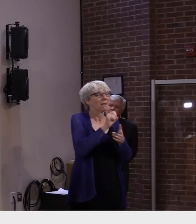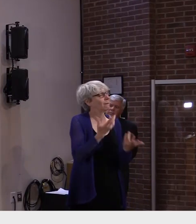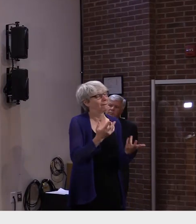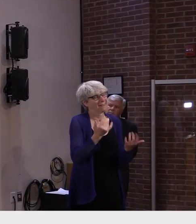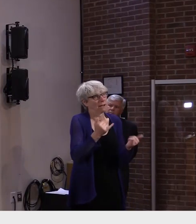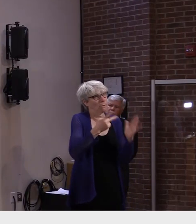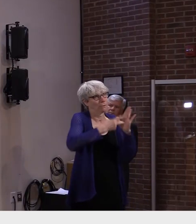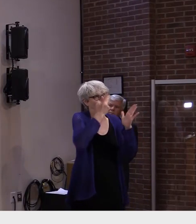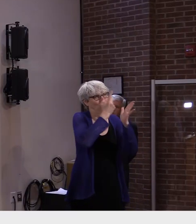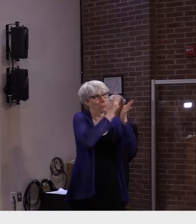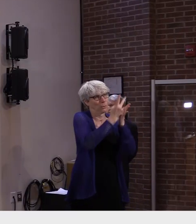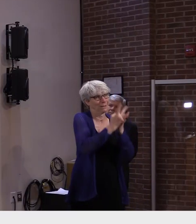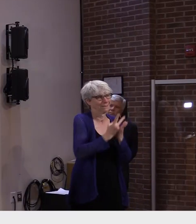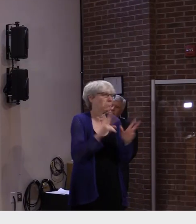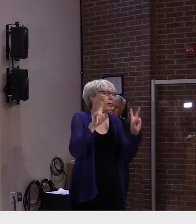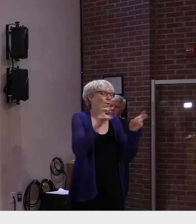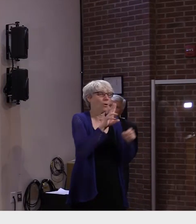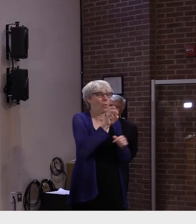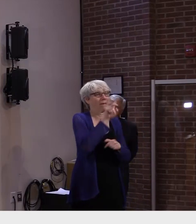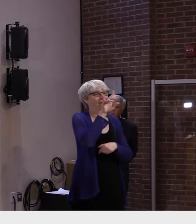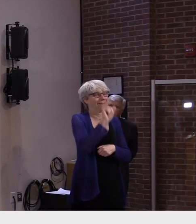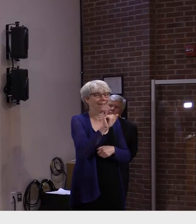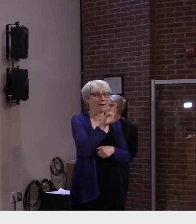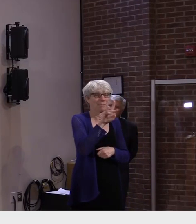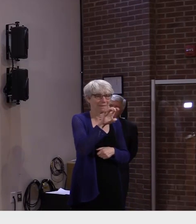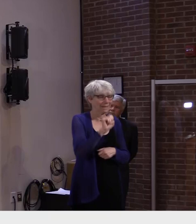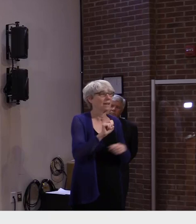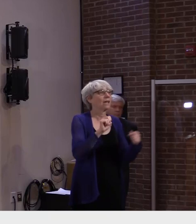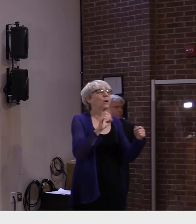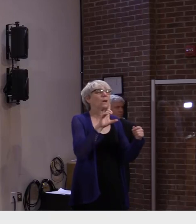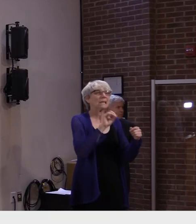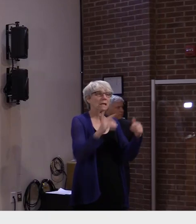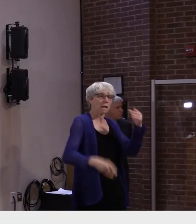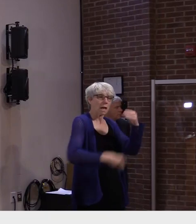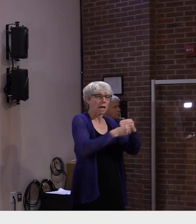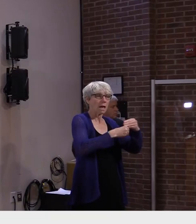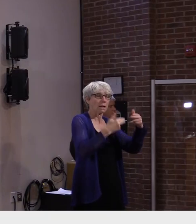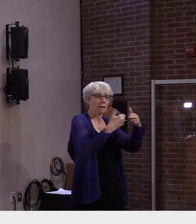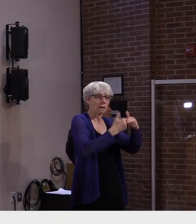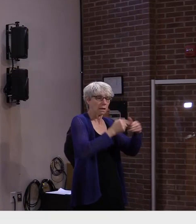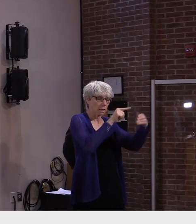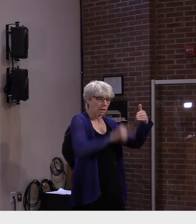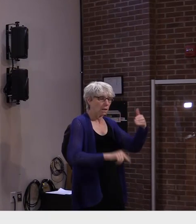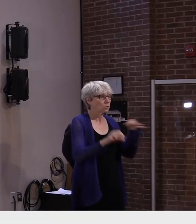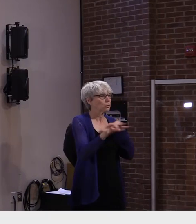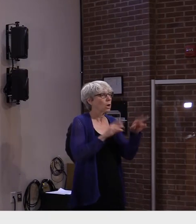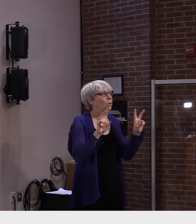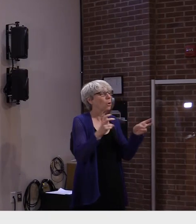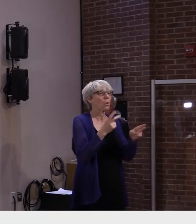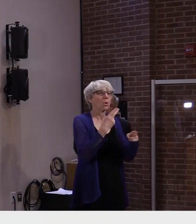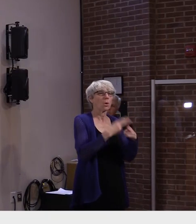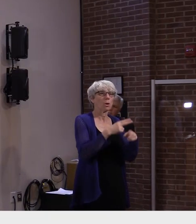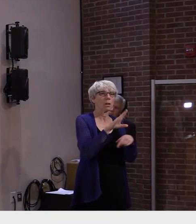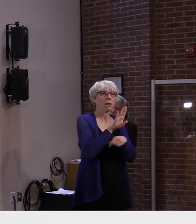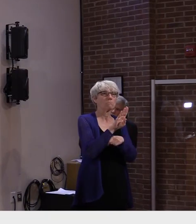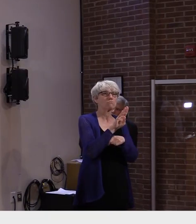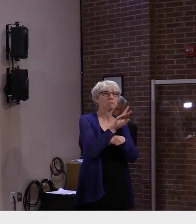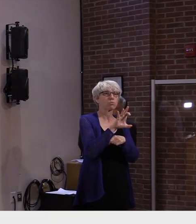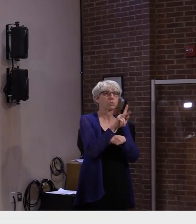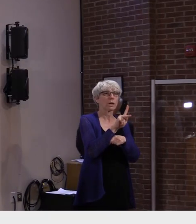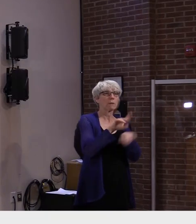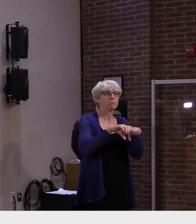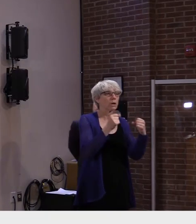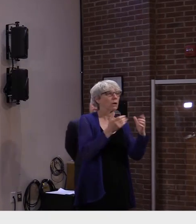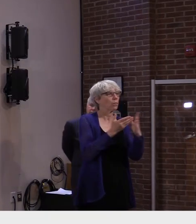added several slides that talk about the breakthrough infections. So the data from that is readily available to